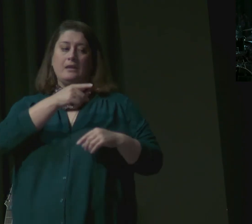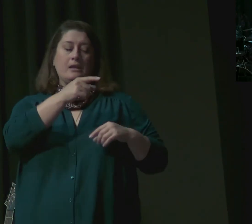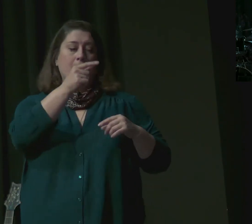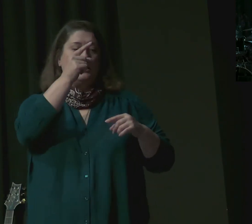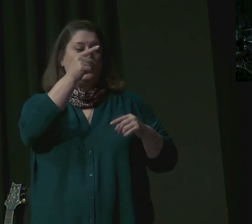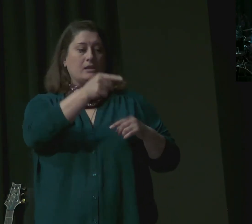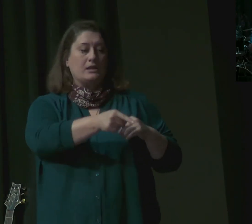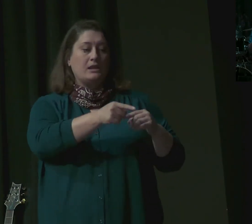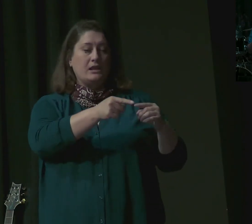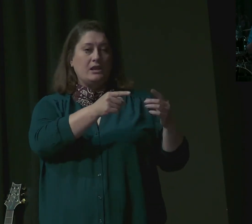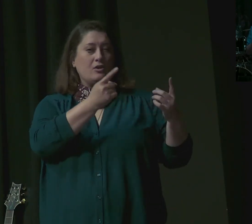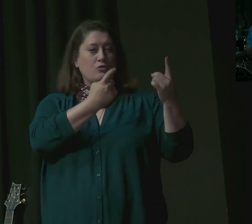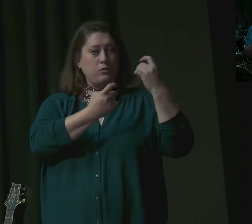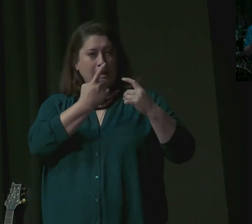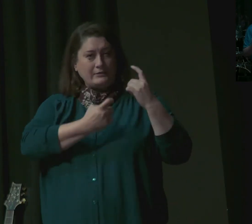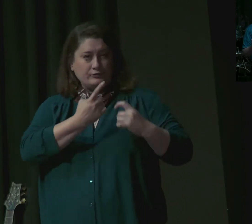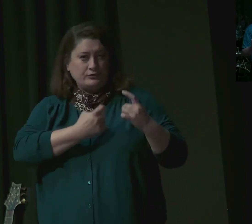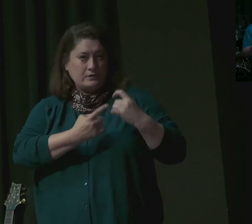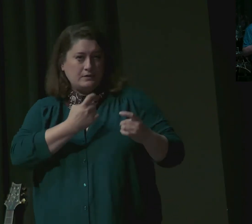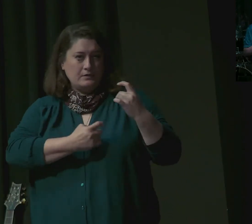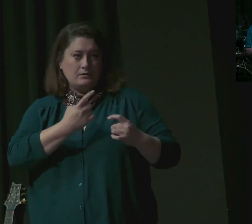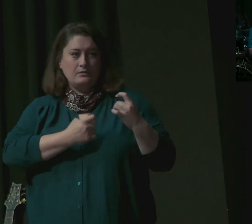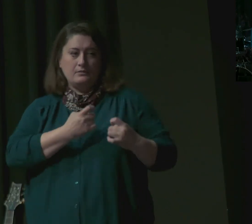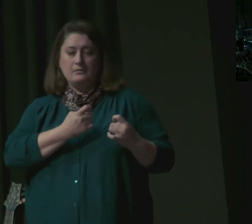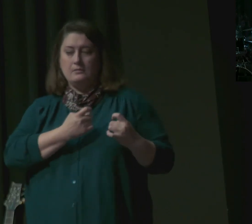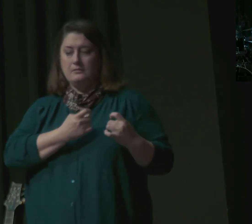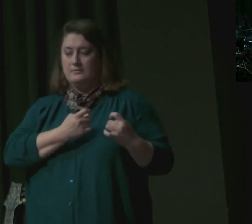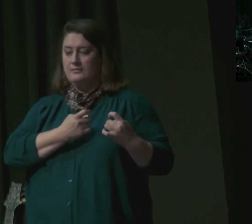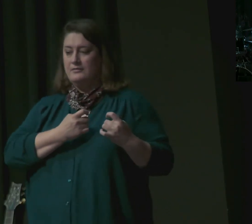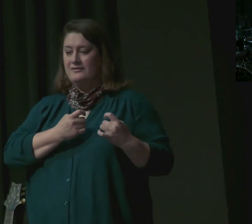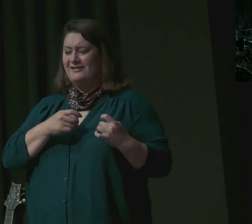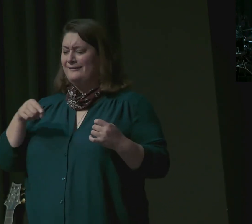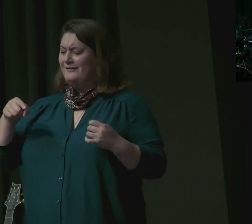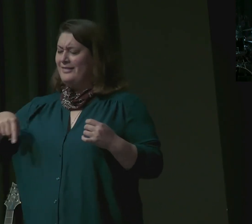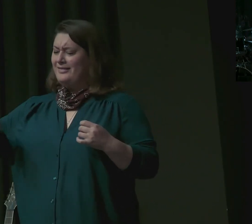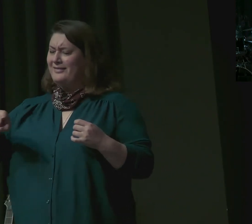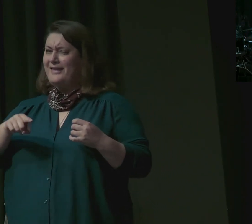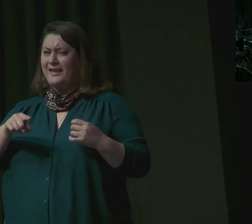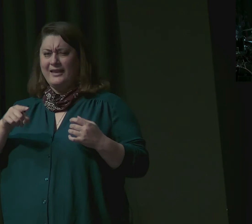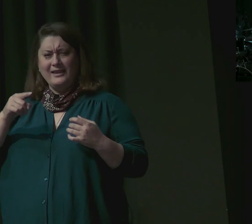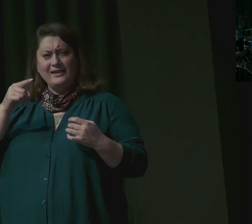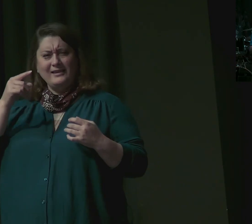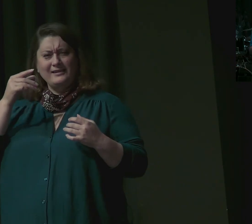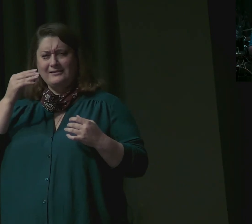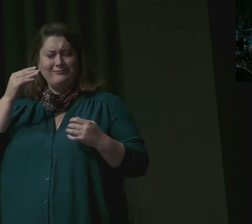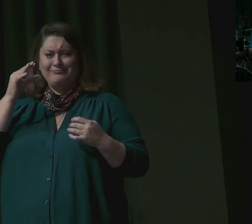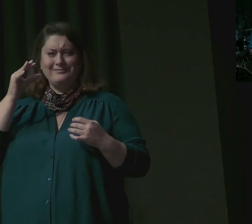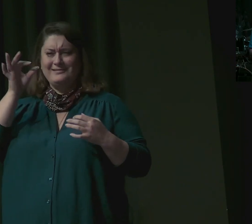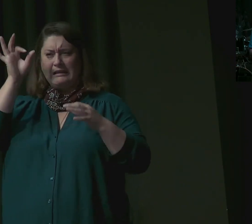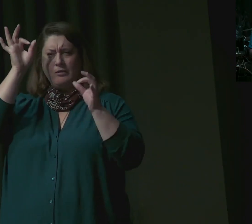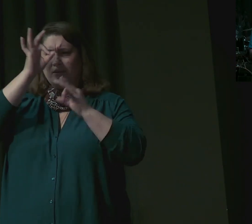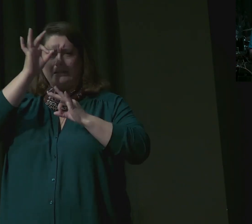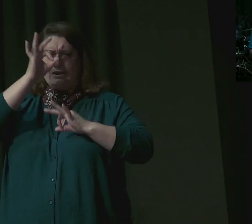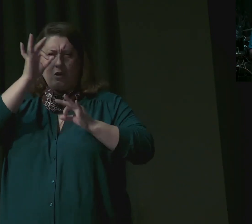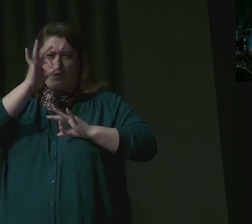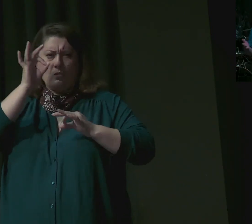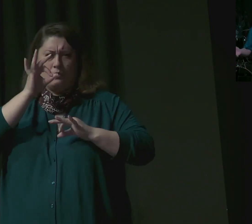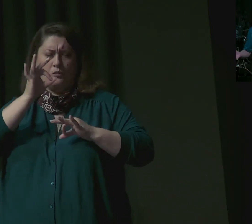seemed to miss the fact that the questions betrayed, well, more knowledge of them than he should have